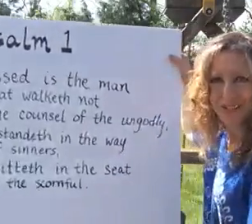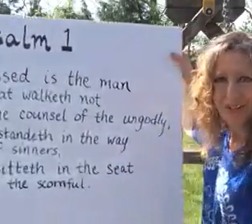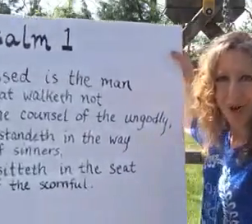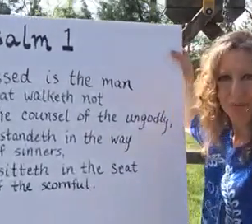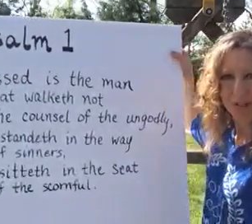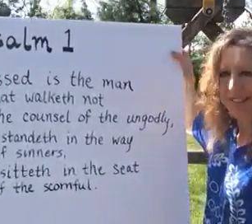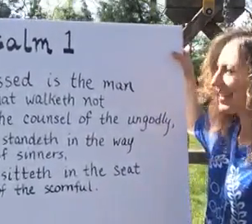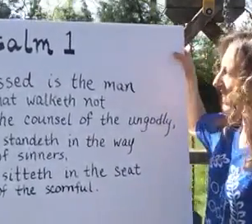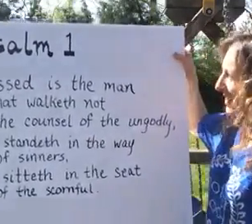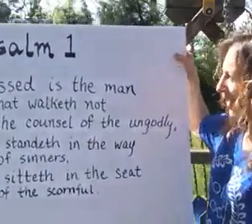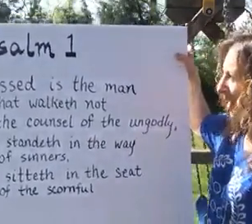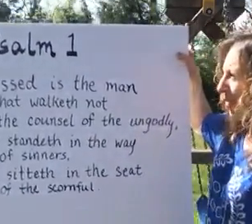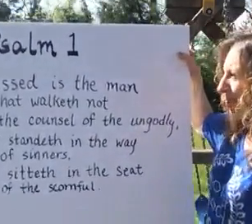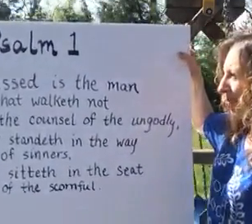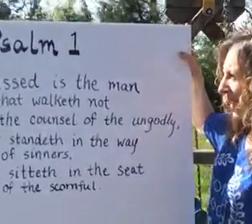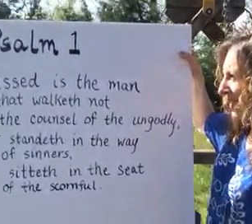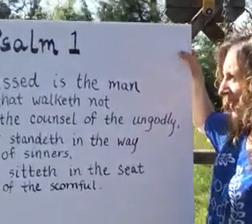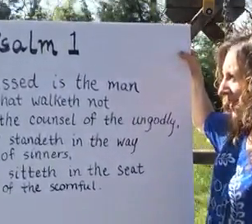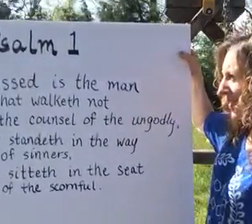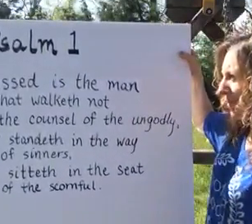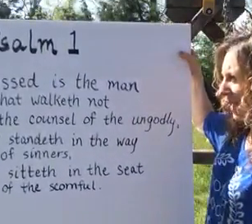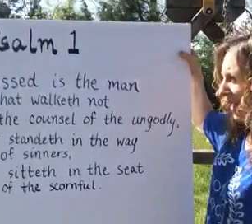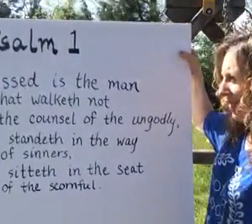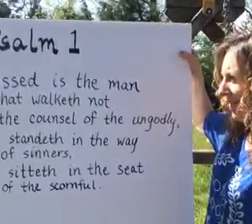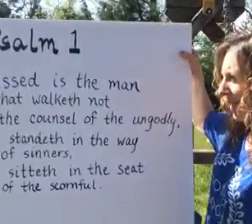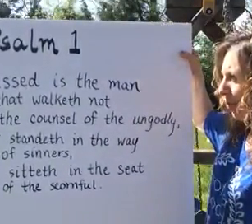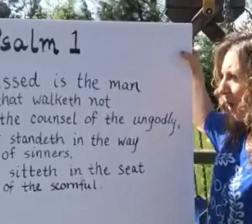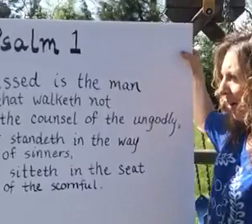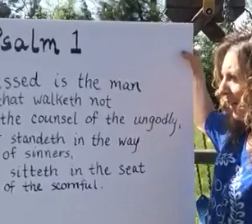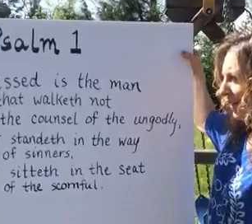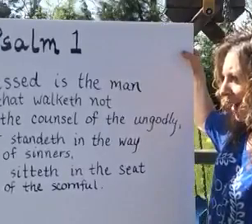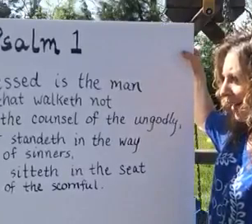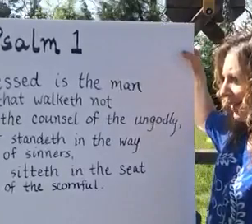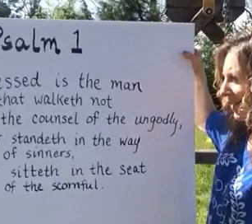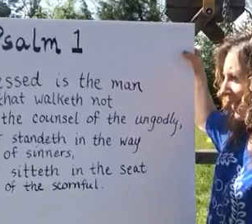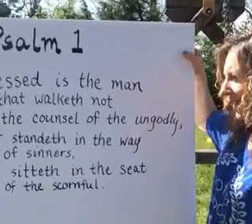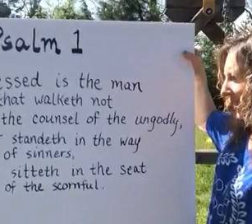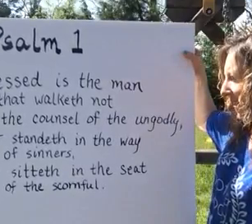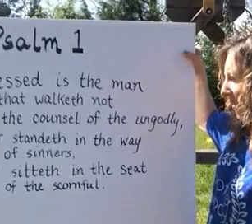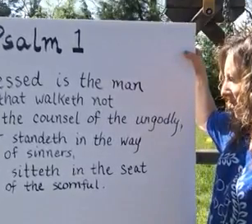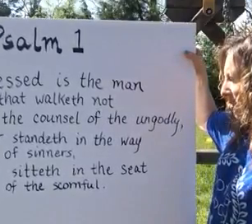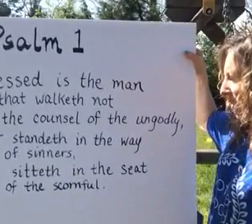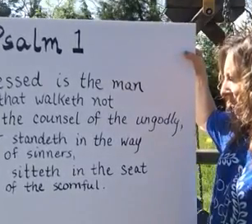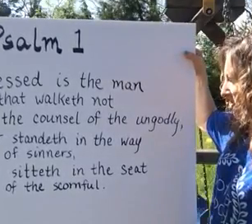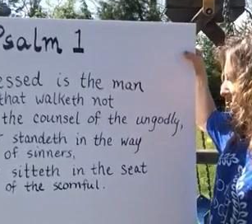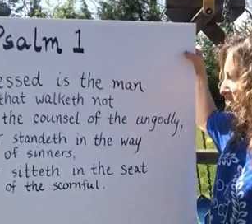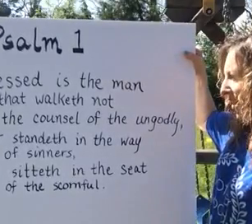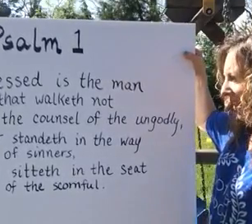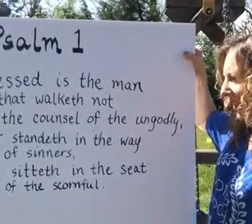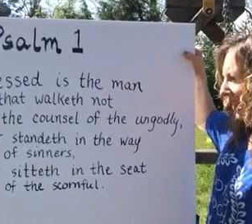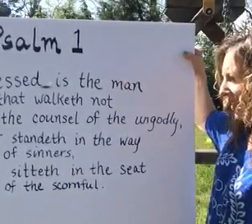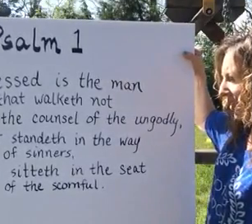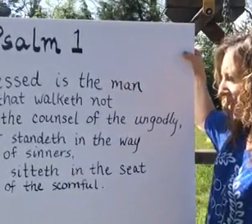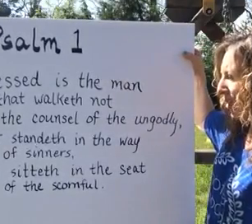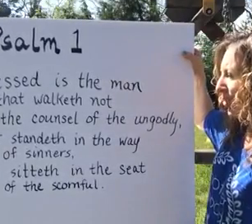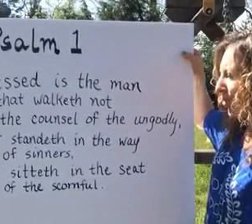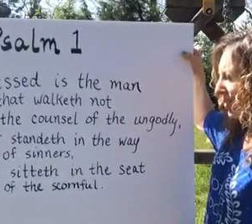Psalm 1 says, Blessed is the man that walketh not in the counsel of the ungodly, nor